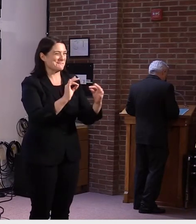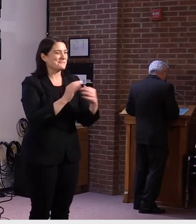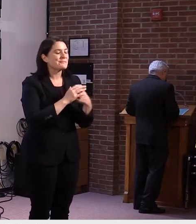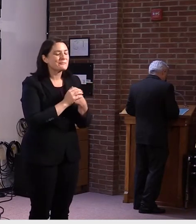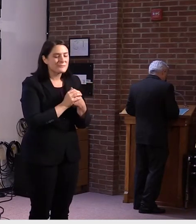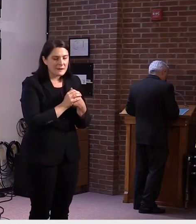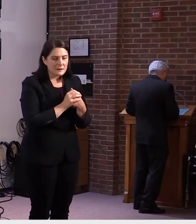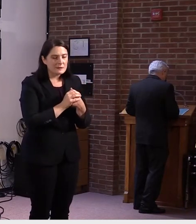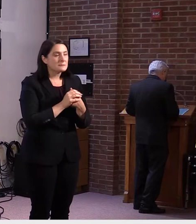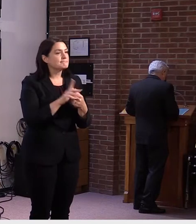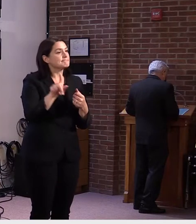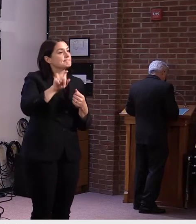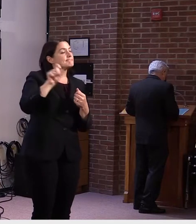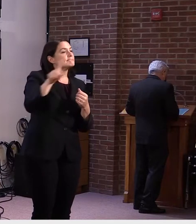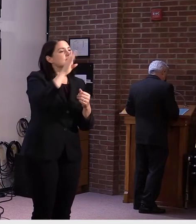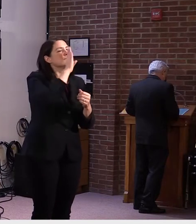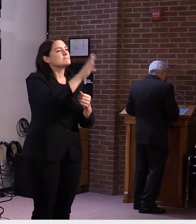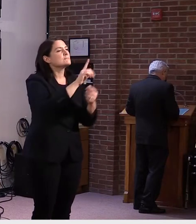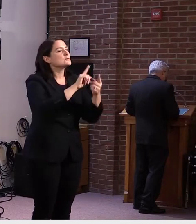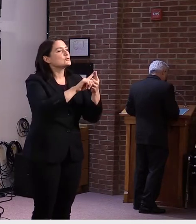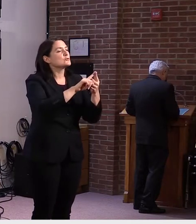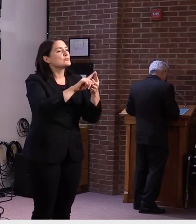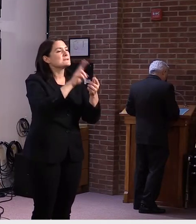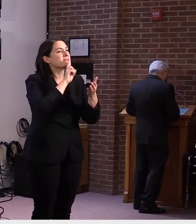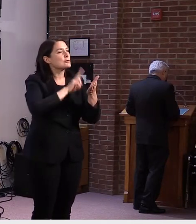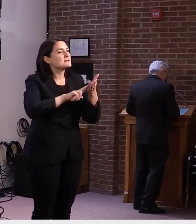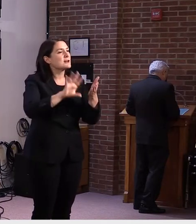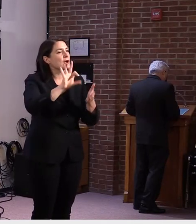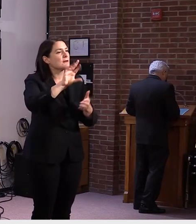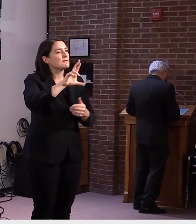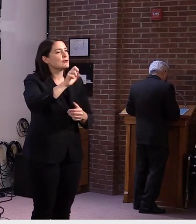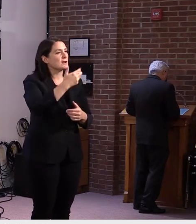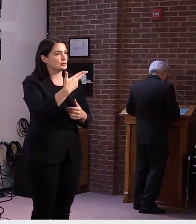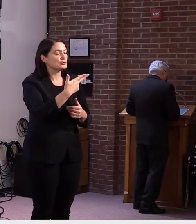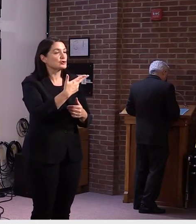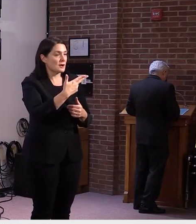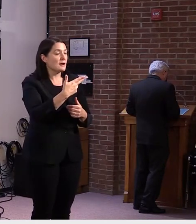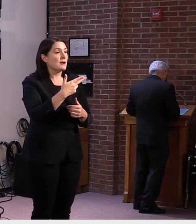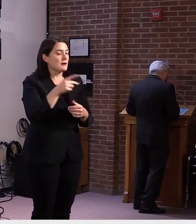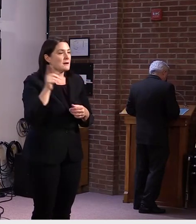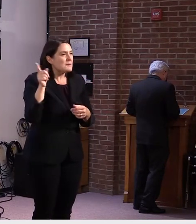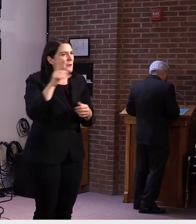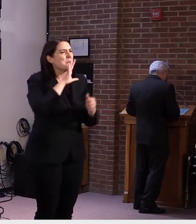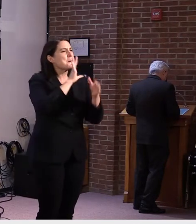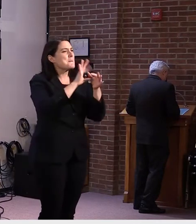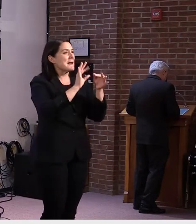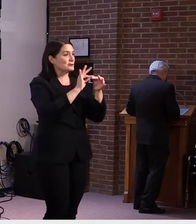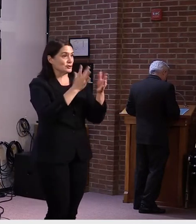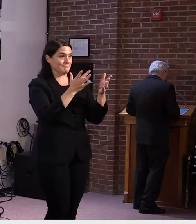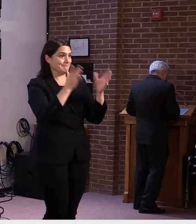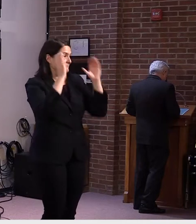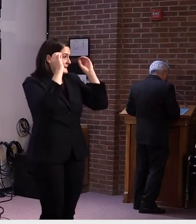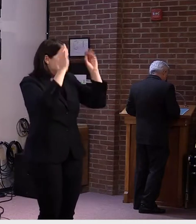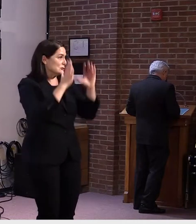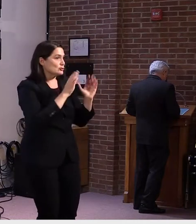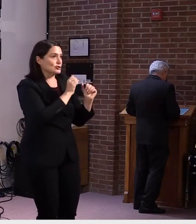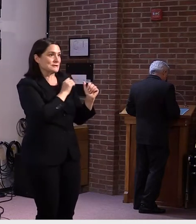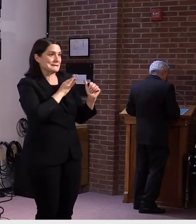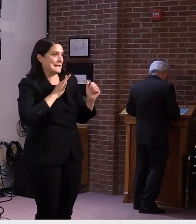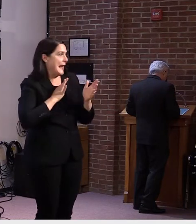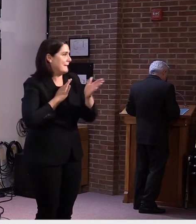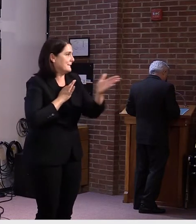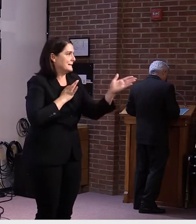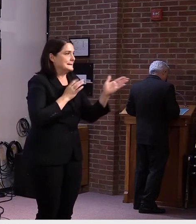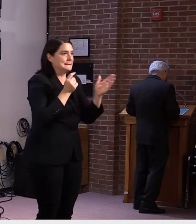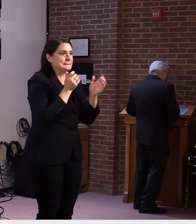Uh, my question is for Secretary French. Dan, Governor Scott referenced staffing levels. That's one of the many challenges that school districts would, of course,